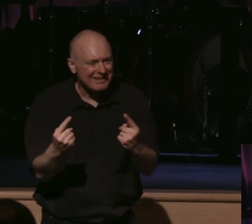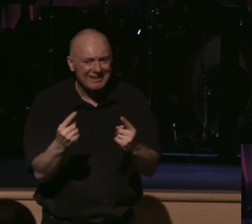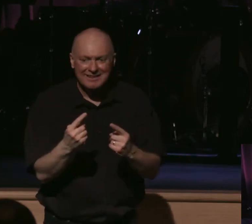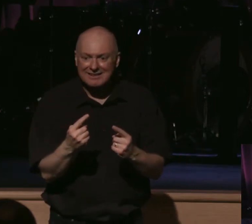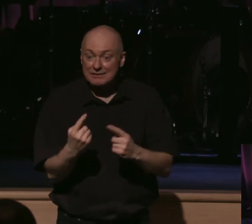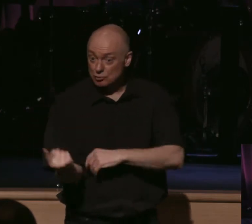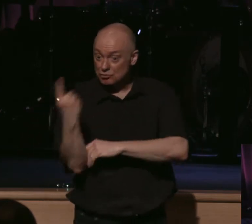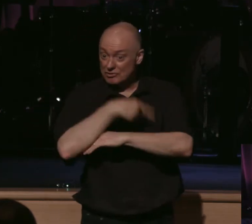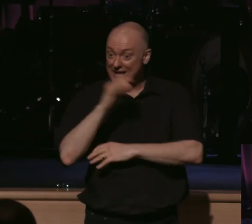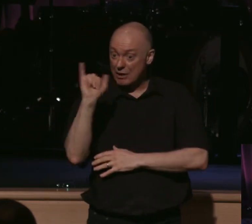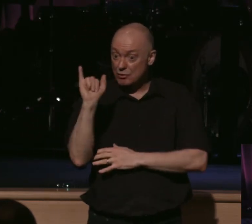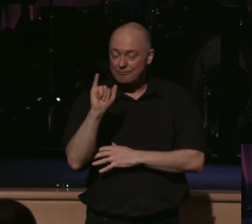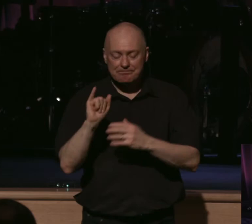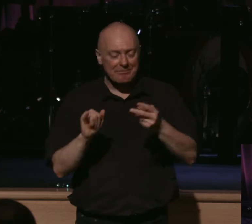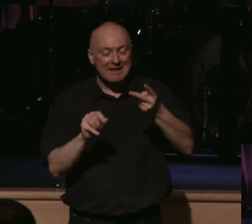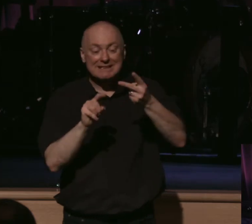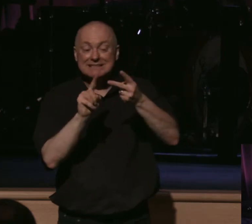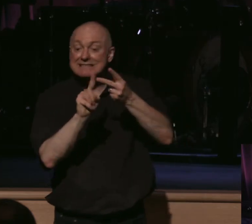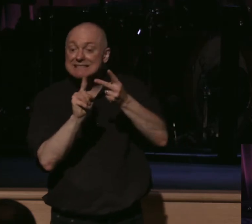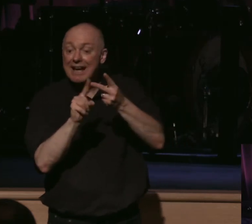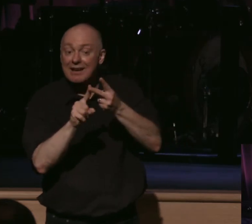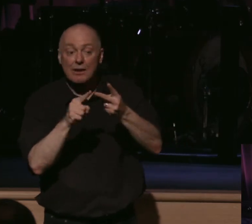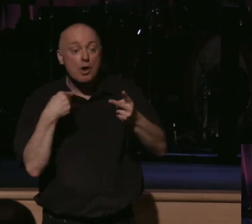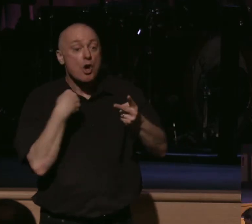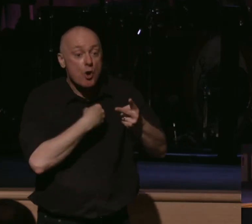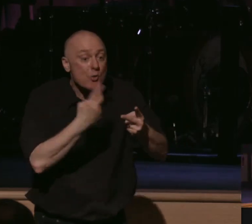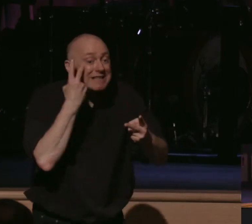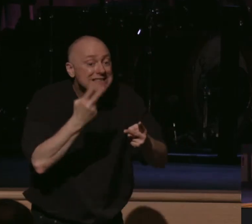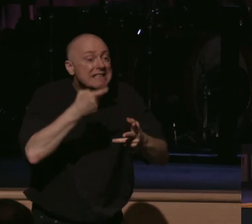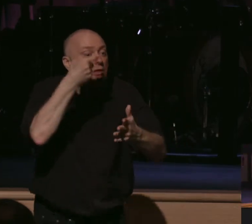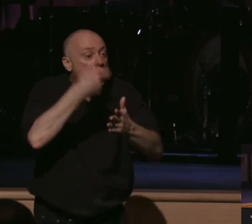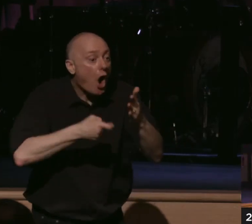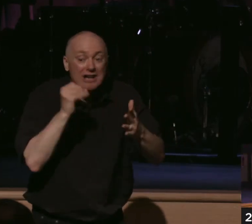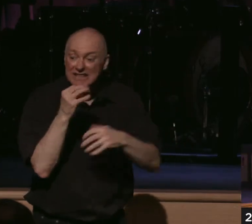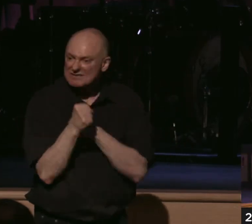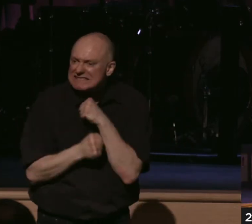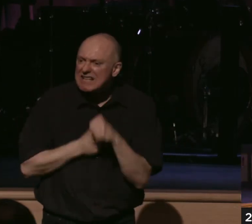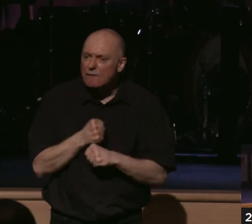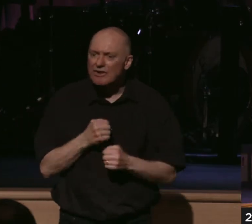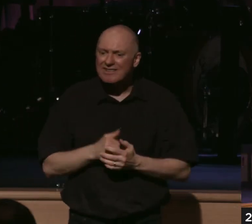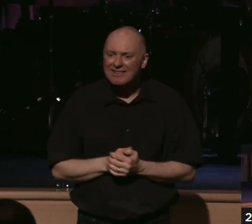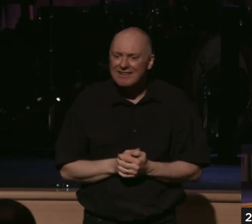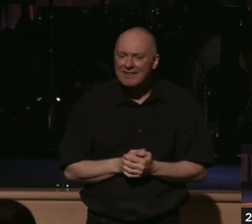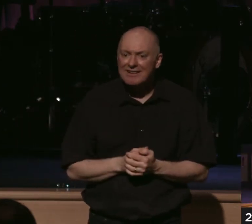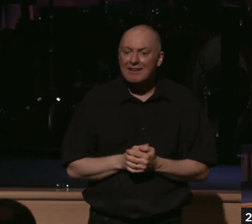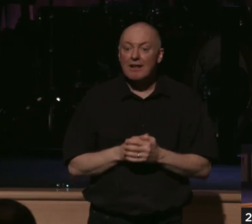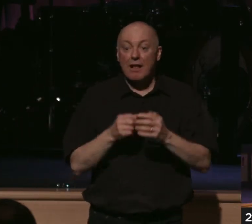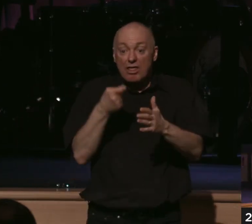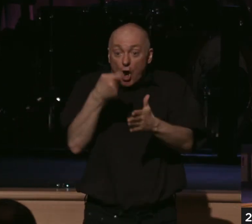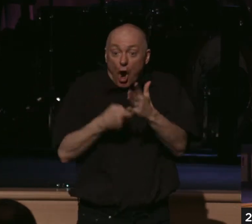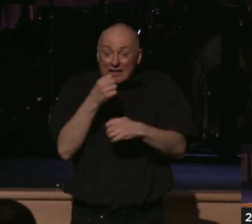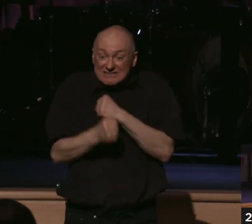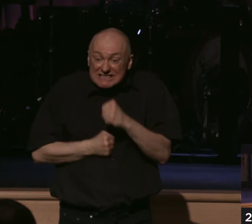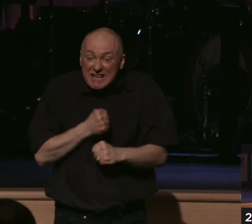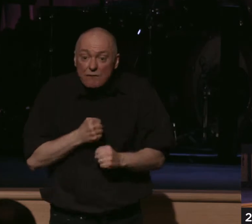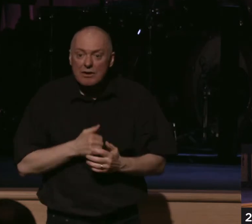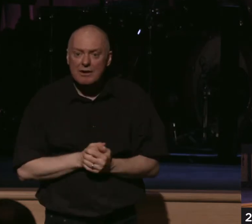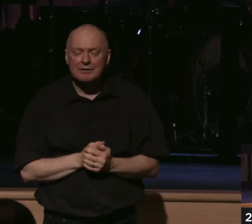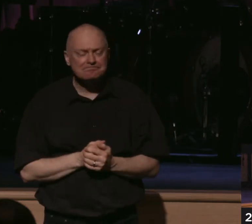it's that way today, too. Secondly, this. We see the cost of suffering. The cost of suffering. So the